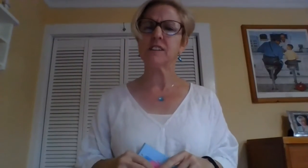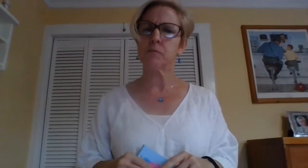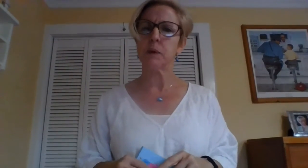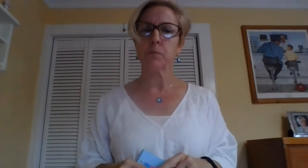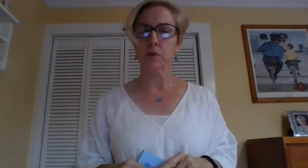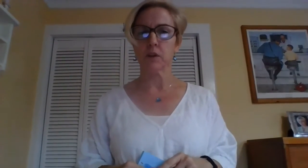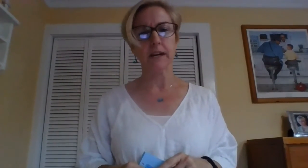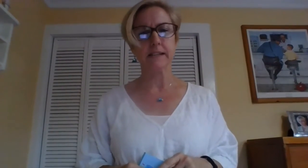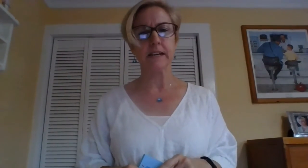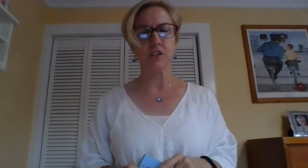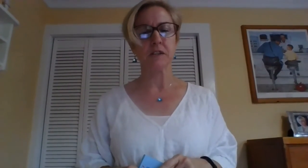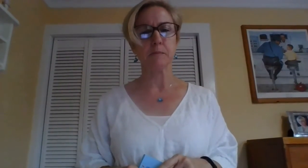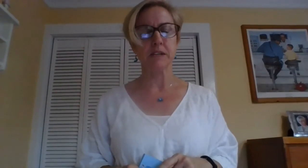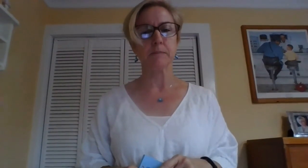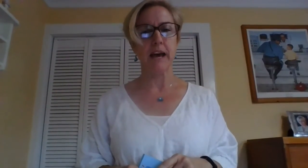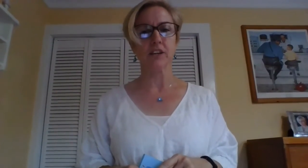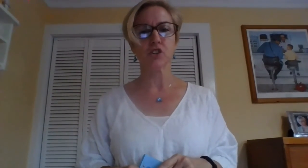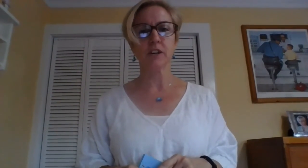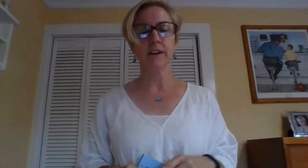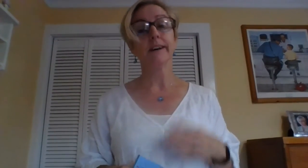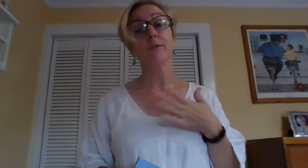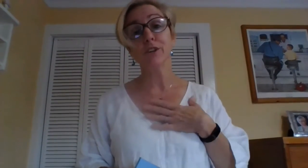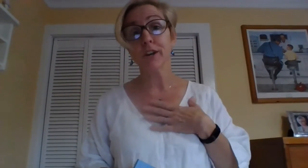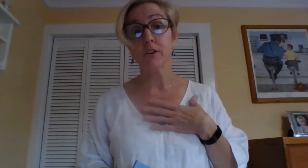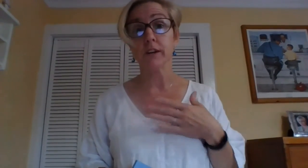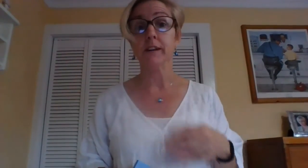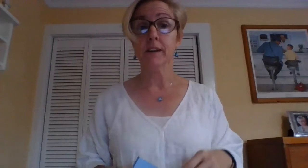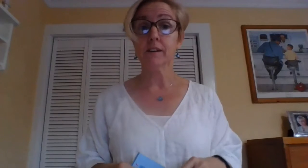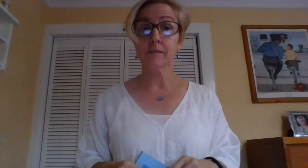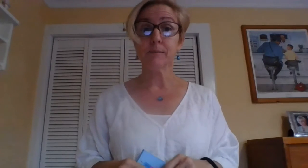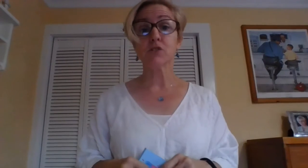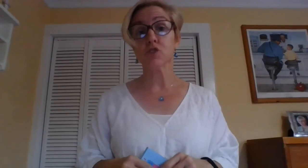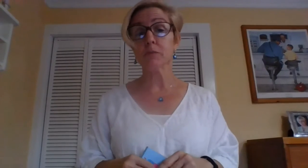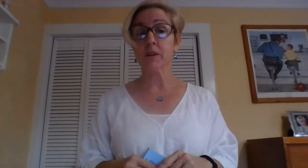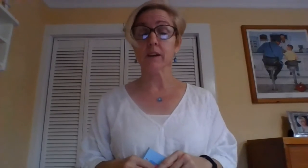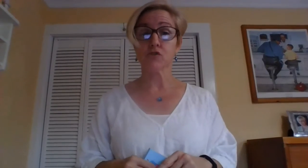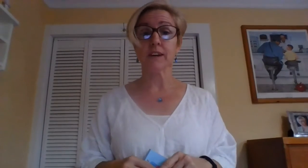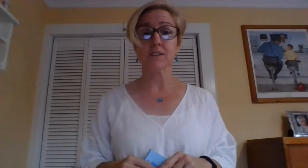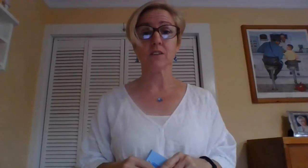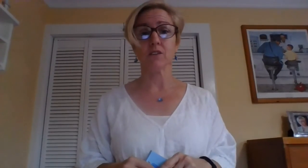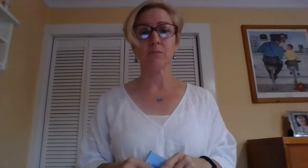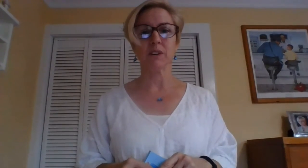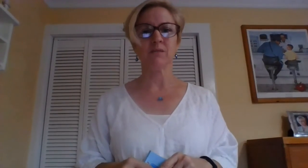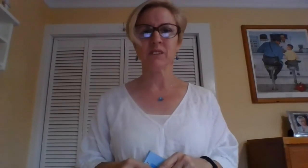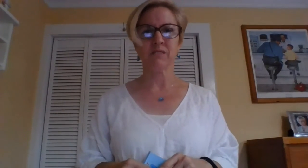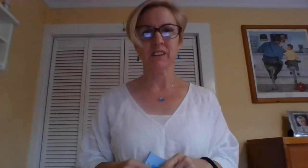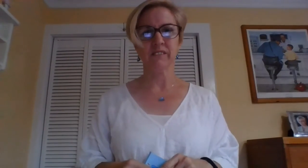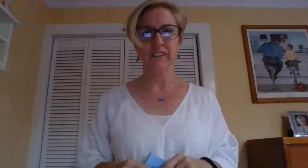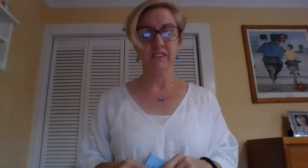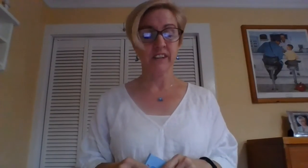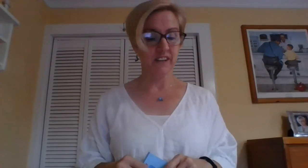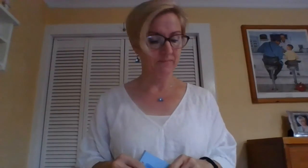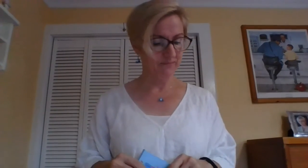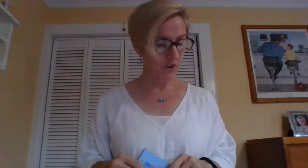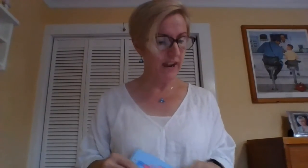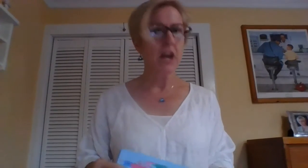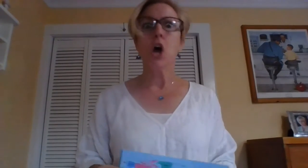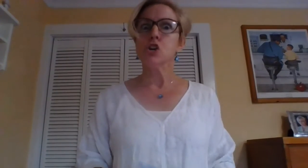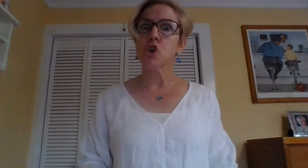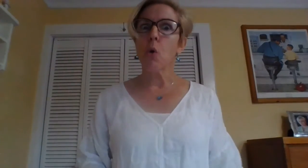lots of people in the United States can speak Spanish. I wish I could. Mr. Jim and I are trying to learn, but we're not very good at it. Okay. So